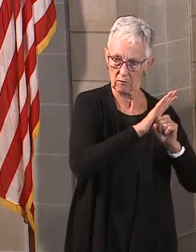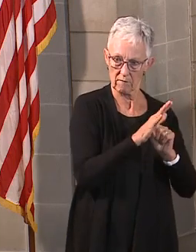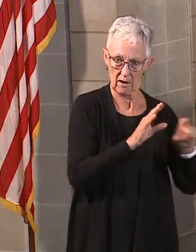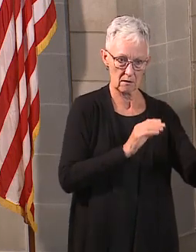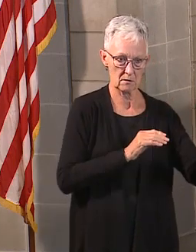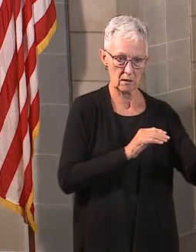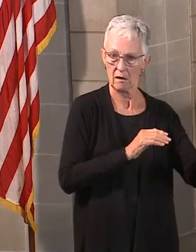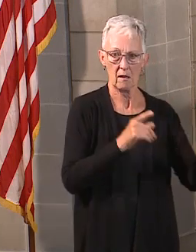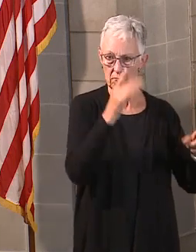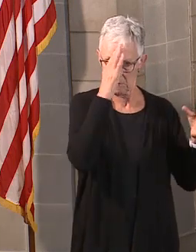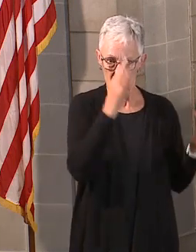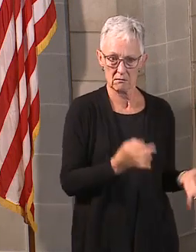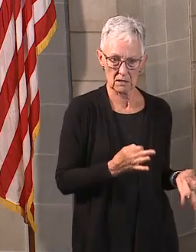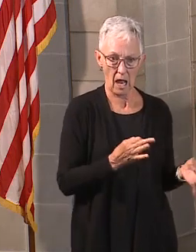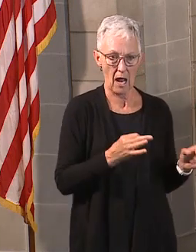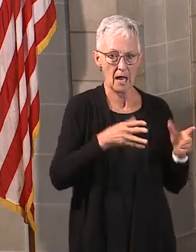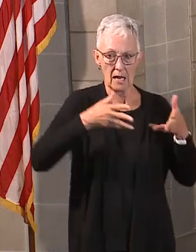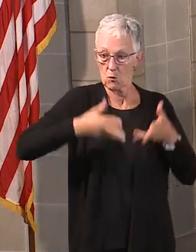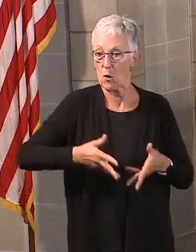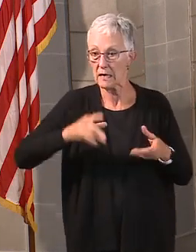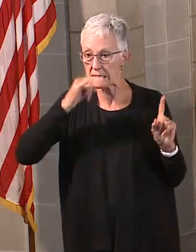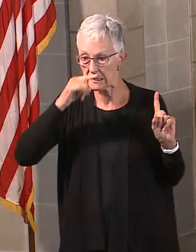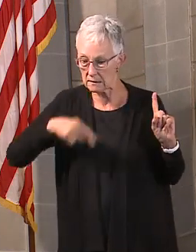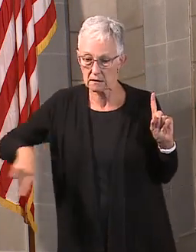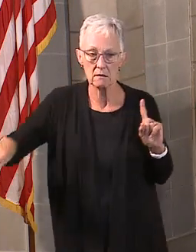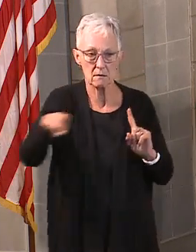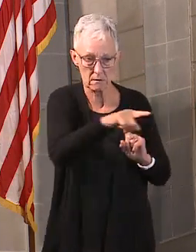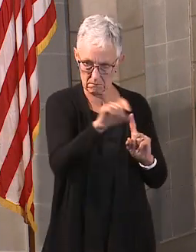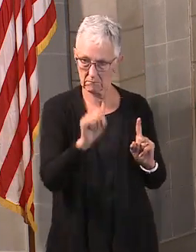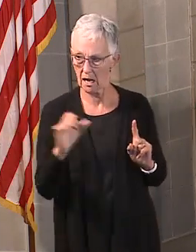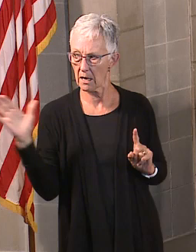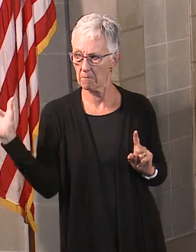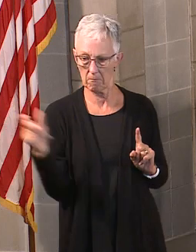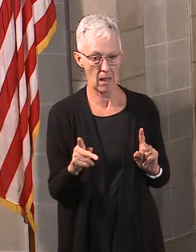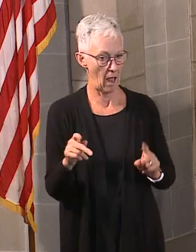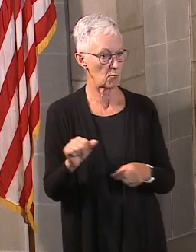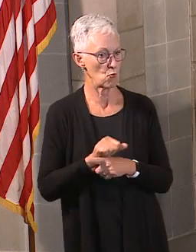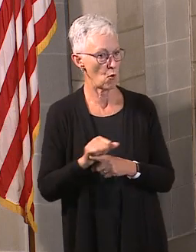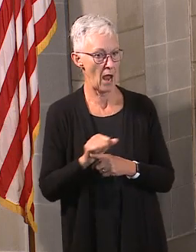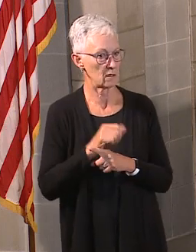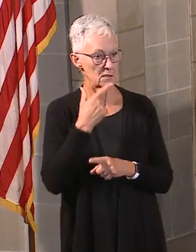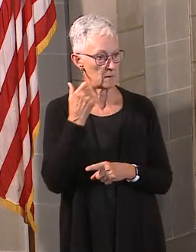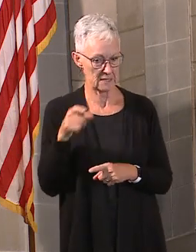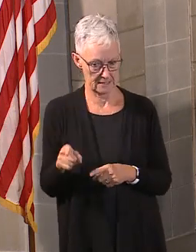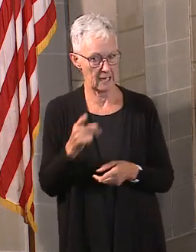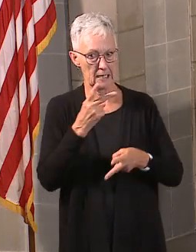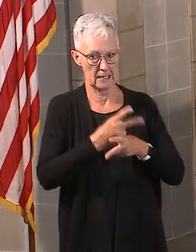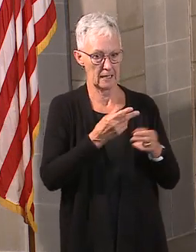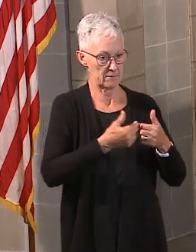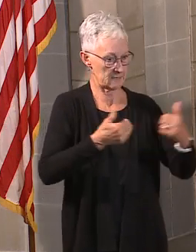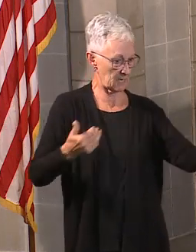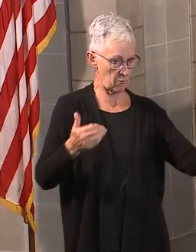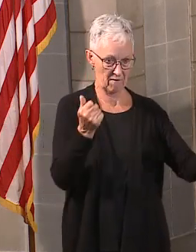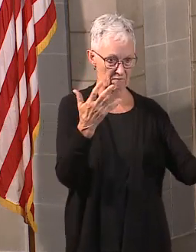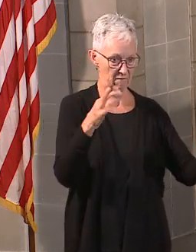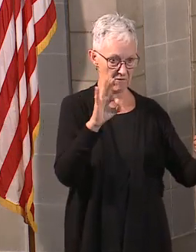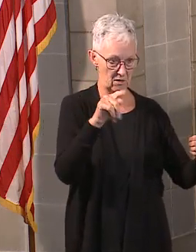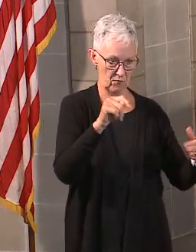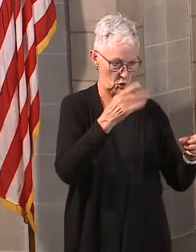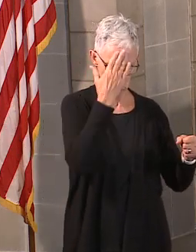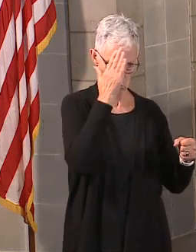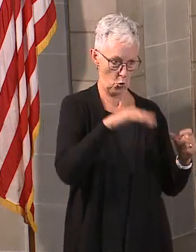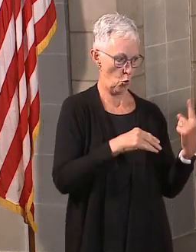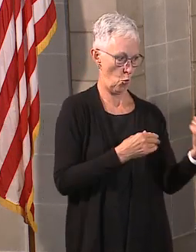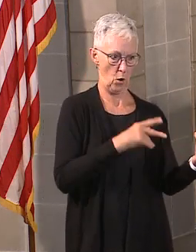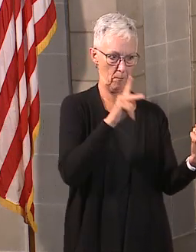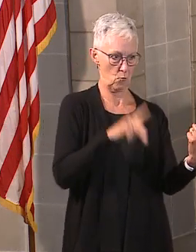space apart. So, again, we have to continue to find ways to be able to manage this. But I think the important thing is we've